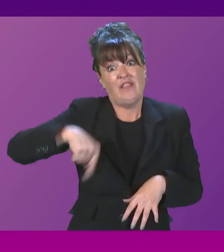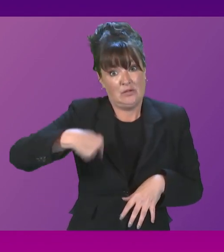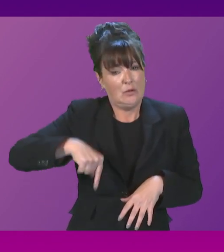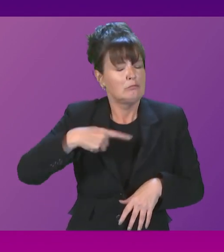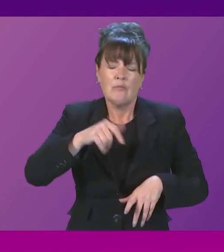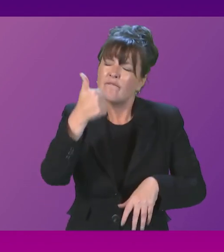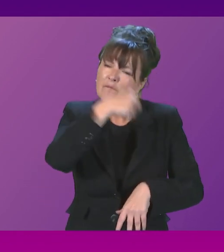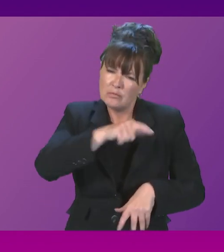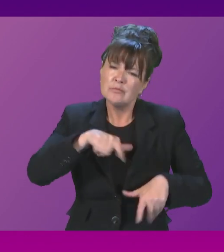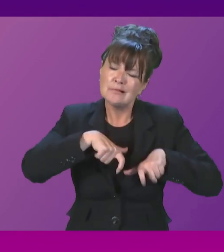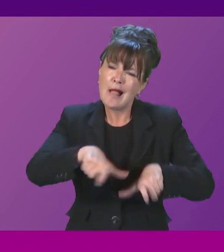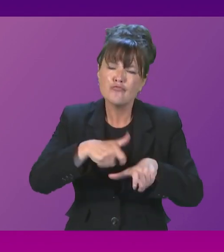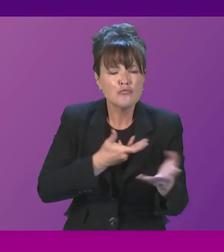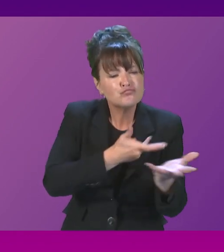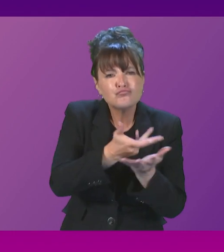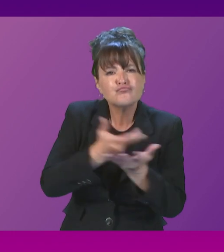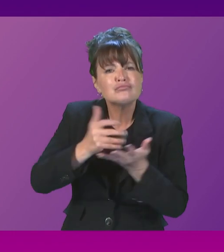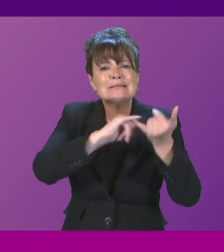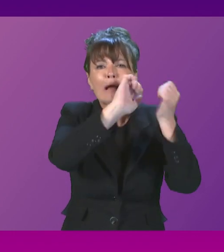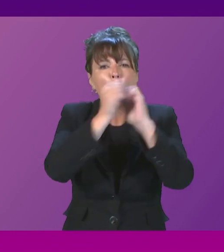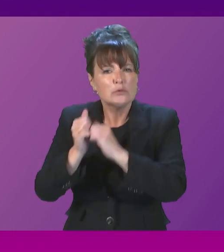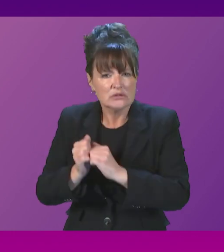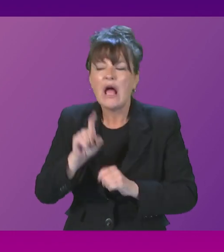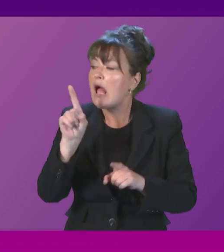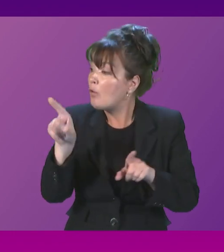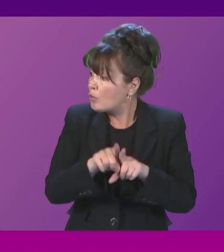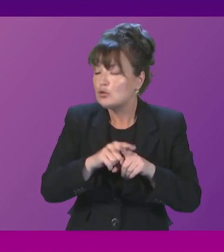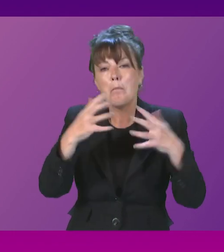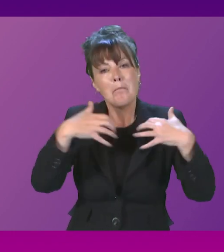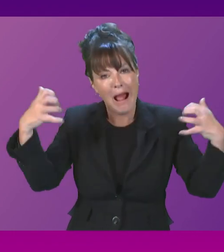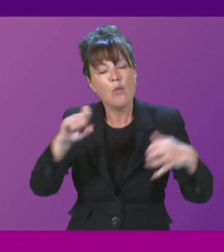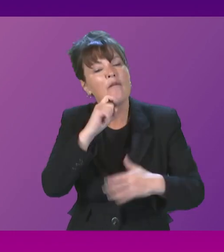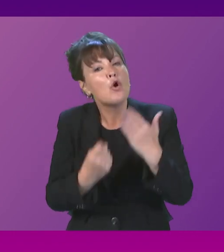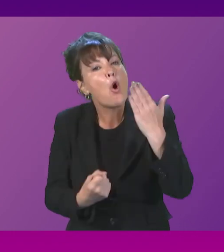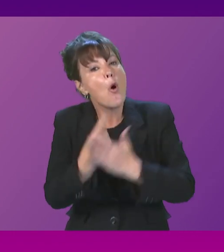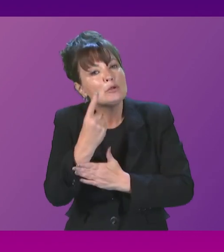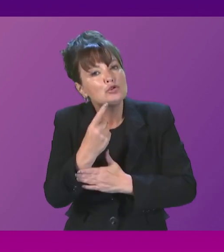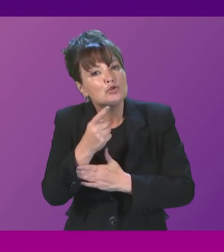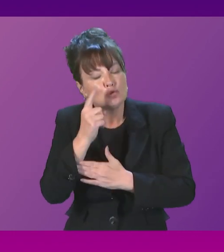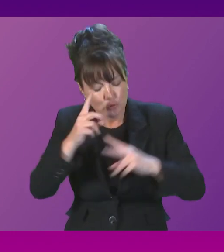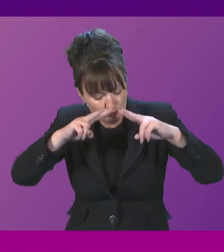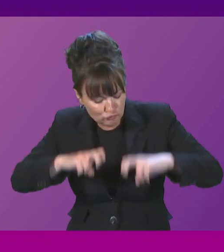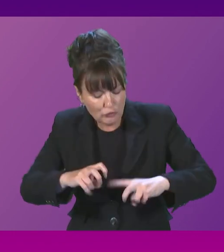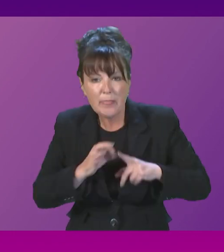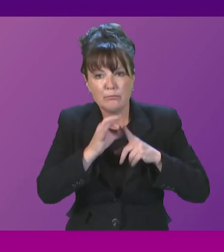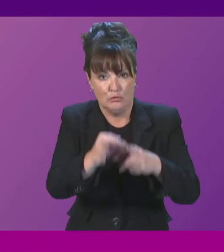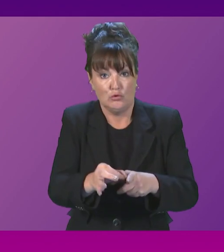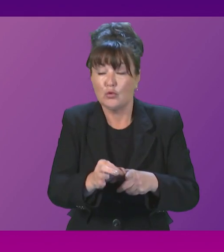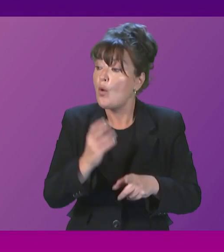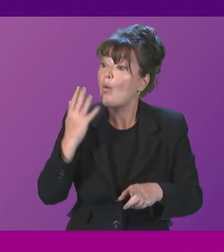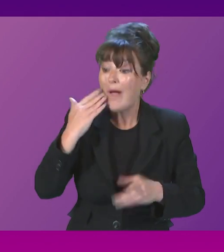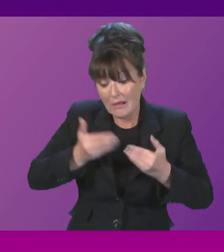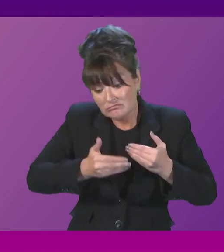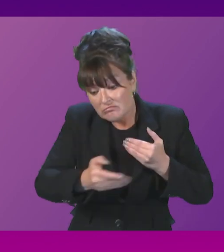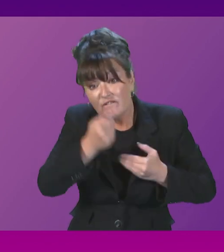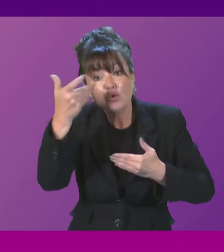course, we will continue to talk to stakeholders and Parliament, of course, will have the opportunity to scrutinise these proposals when it comes before us in the